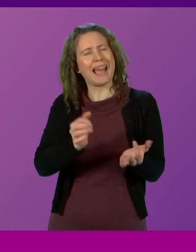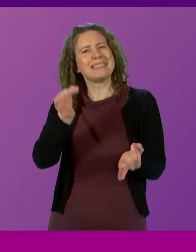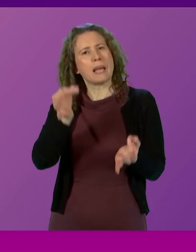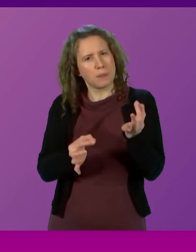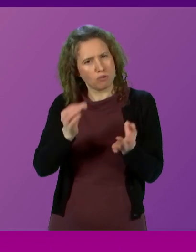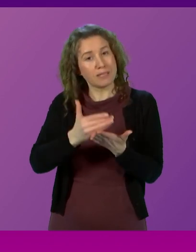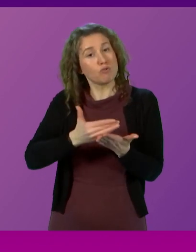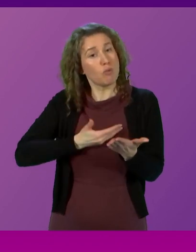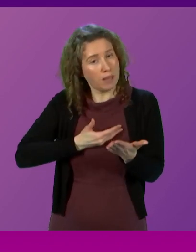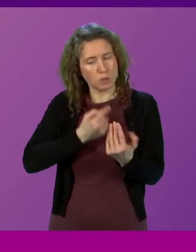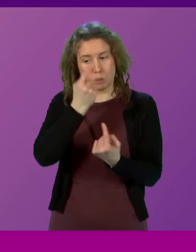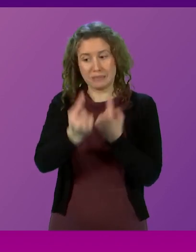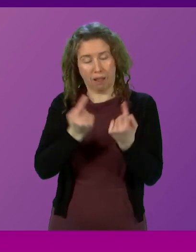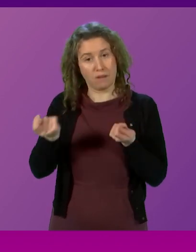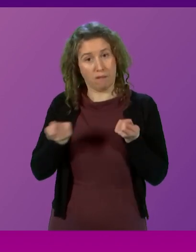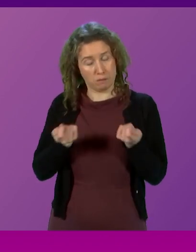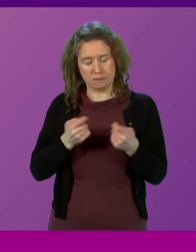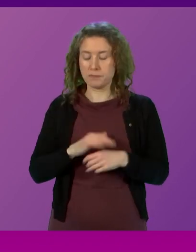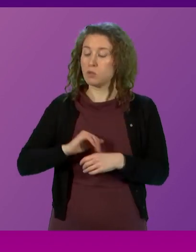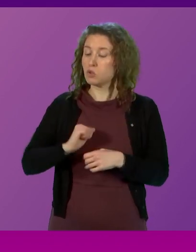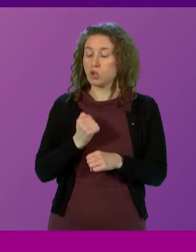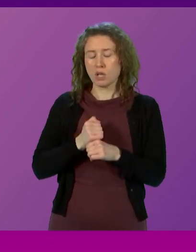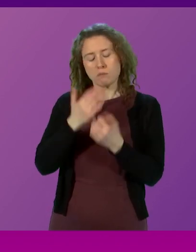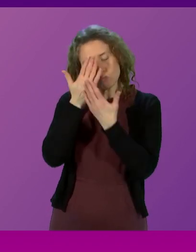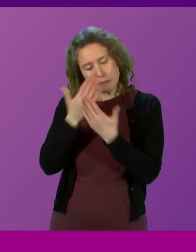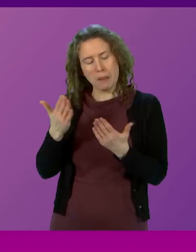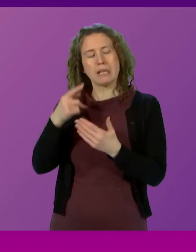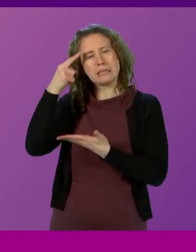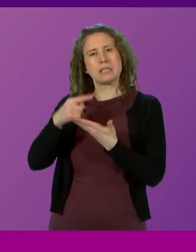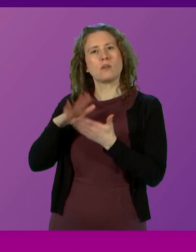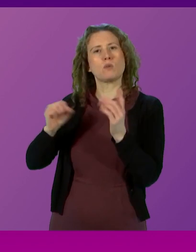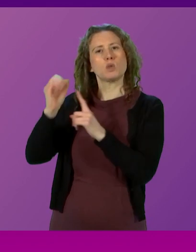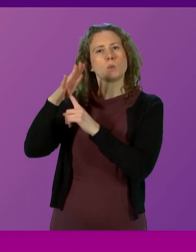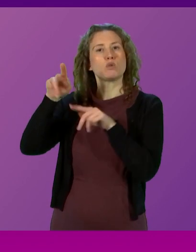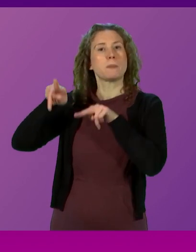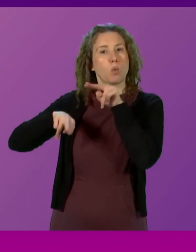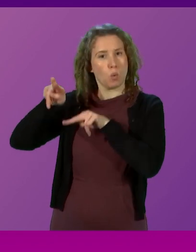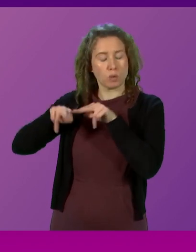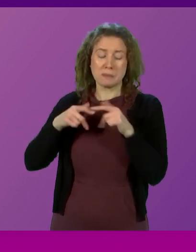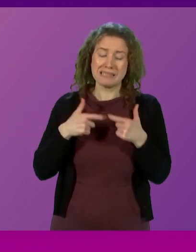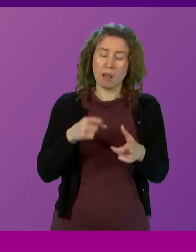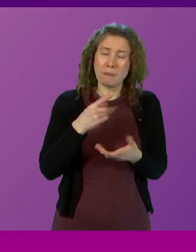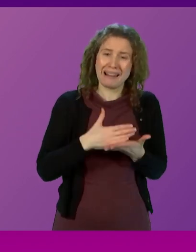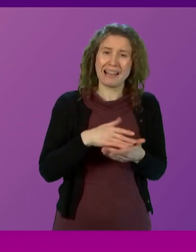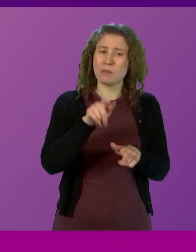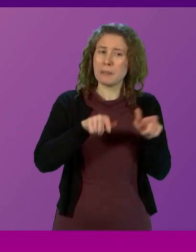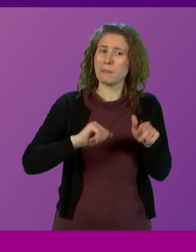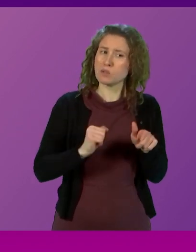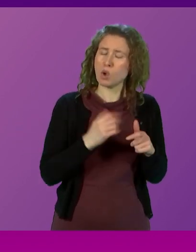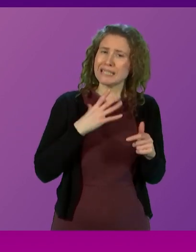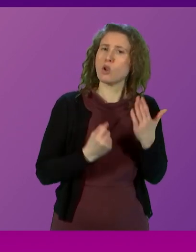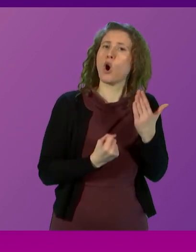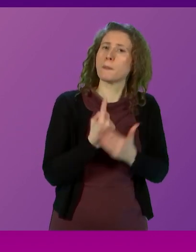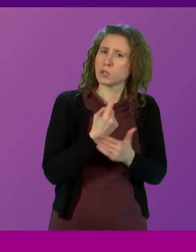self-government. The Scottish Government respects the decision of the Supreme Court, but still believes the people of Scotland must have the